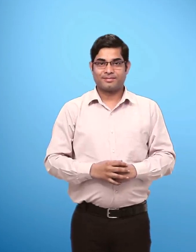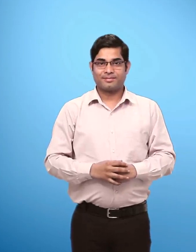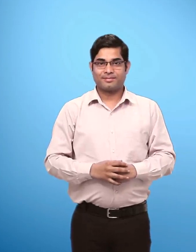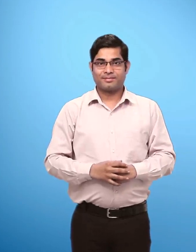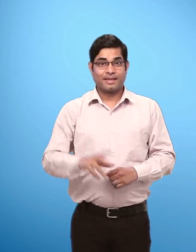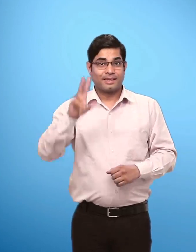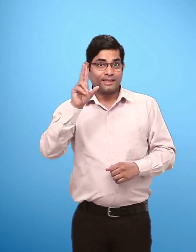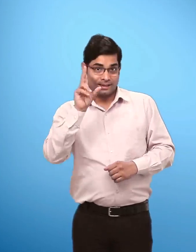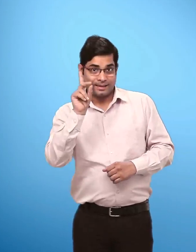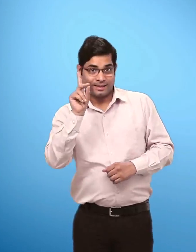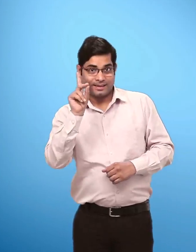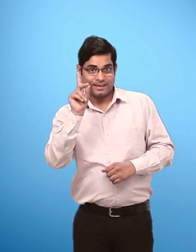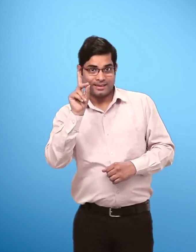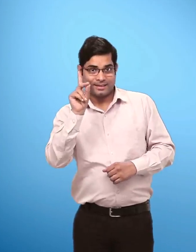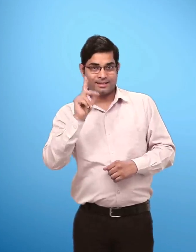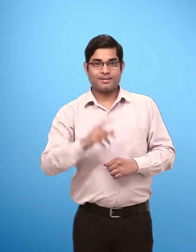Picture 2 Shows A